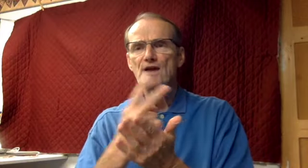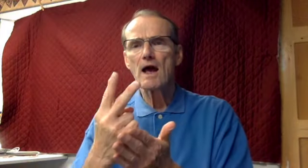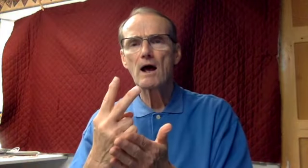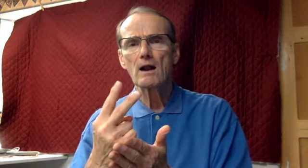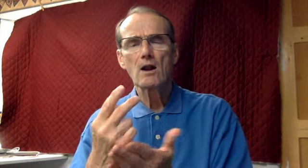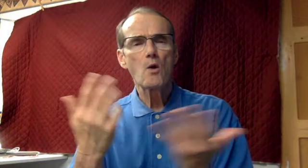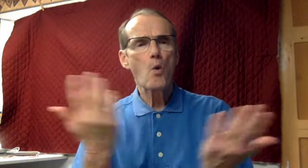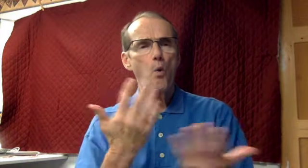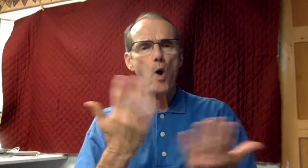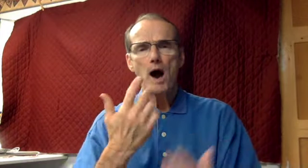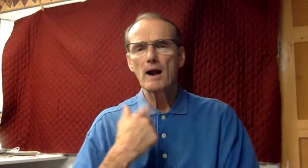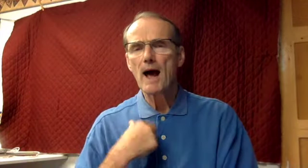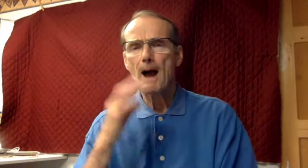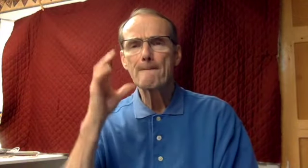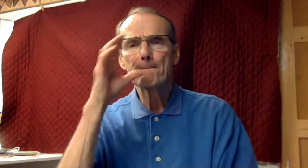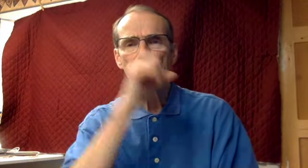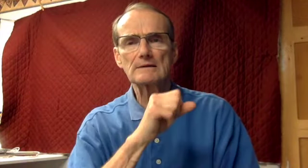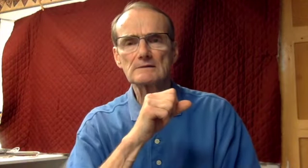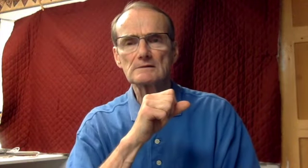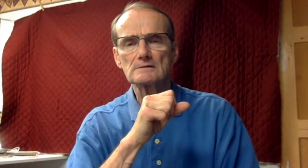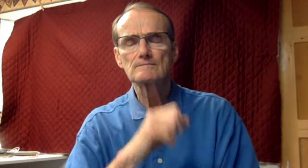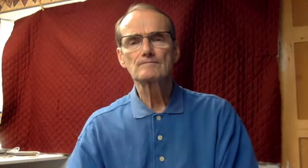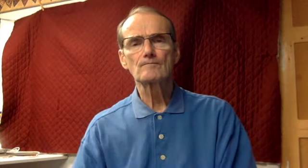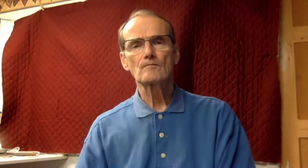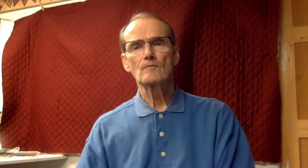why when I looked for the crop of grapes